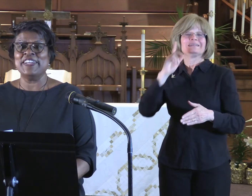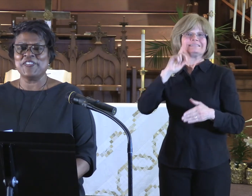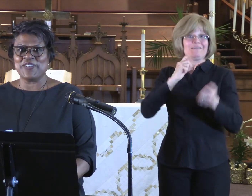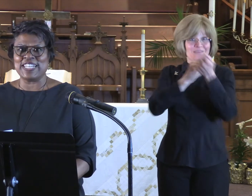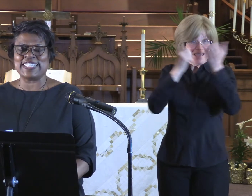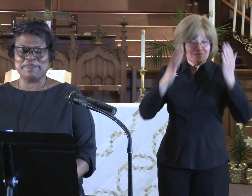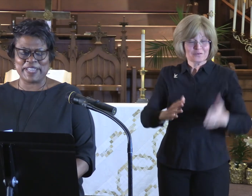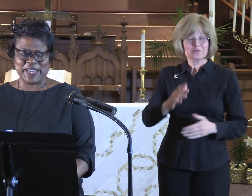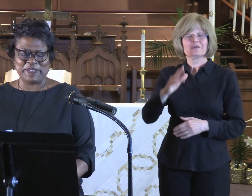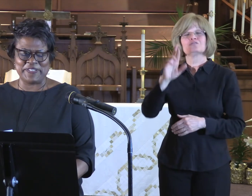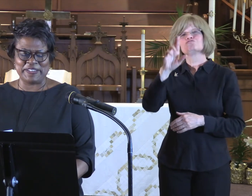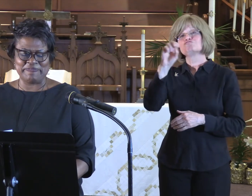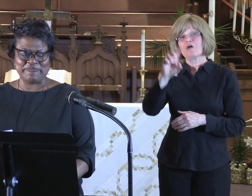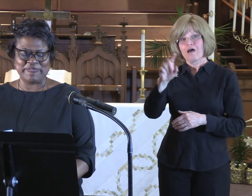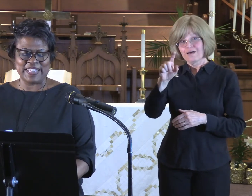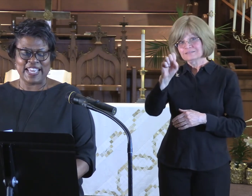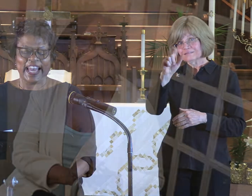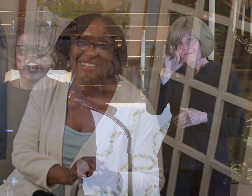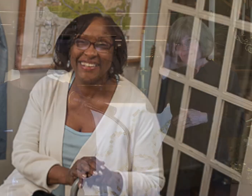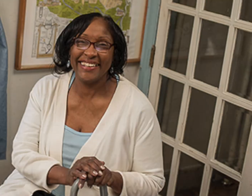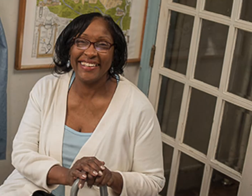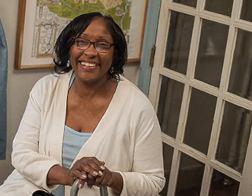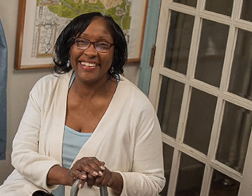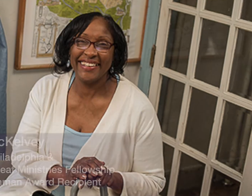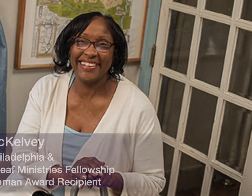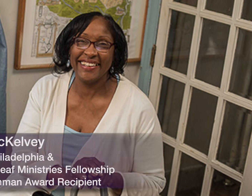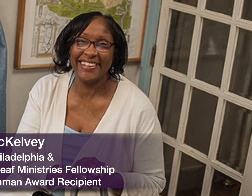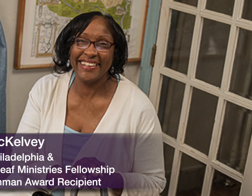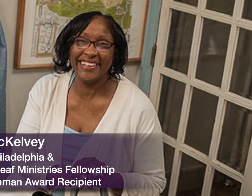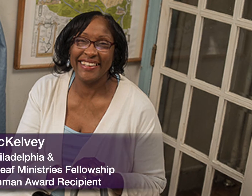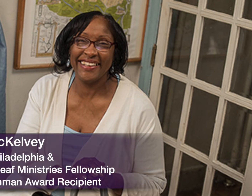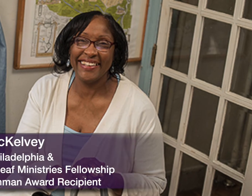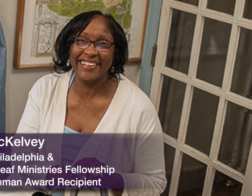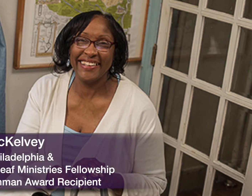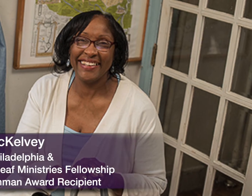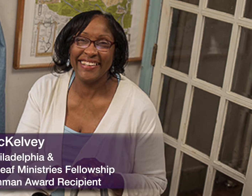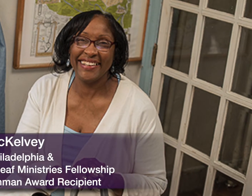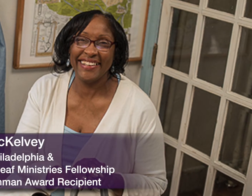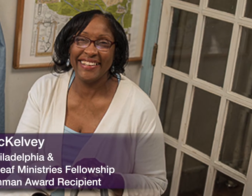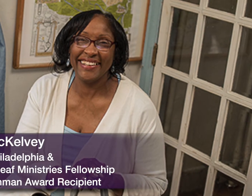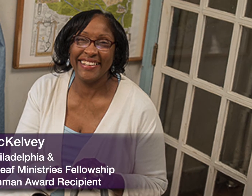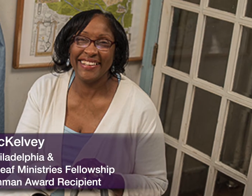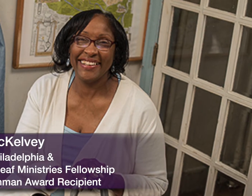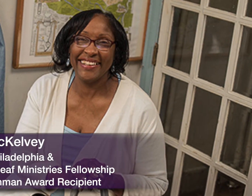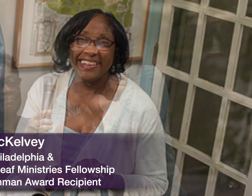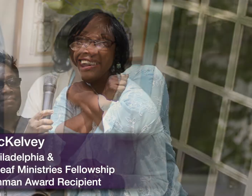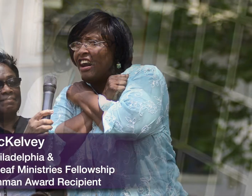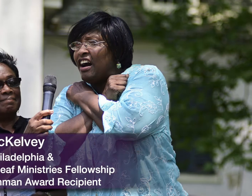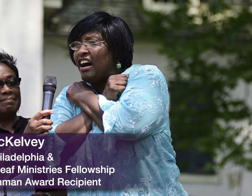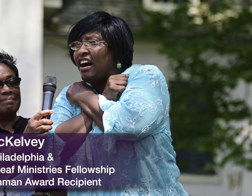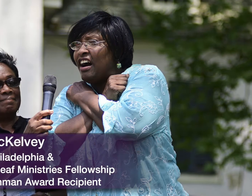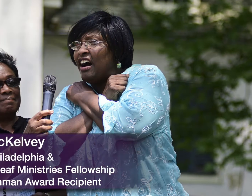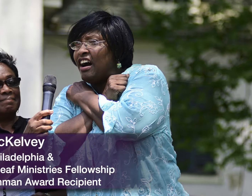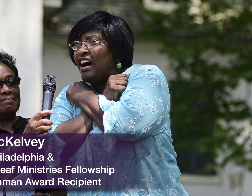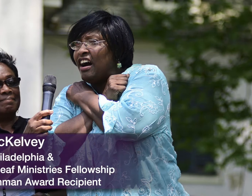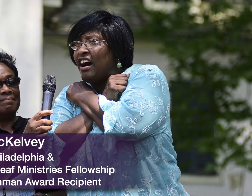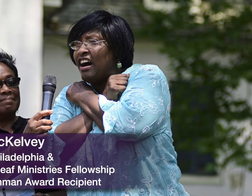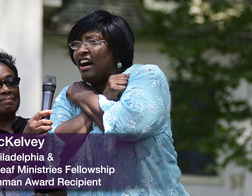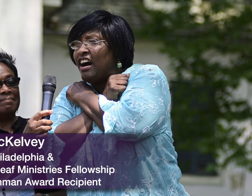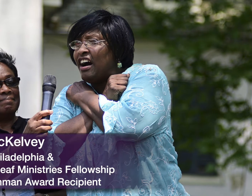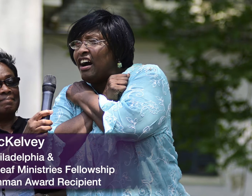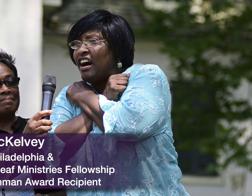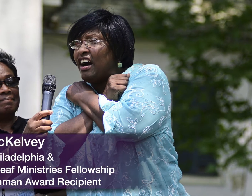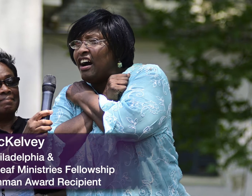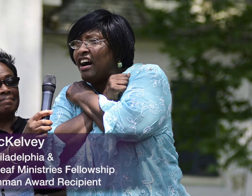Advocate, Rosalyn McKelvey of Grace United Methodist Church in Philadelphia, the East District of our conference.